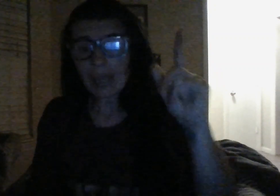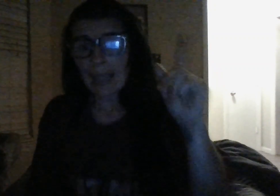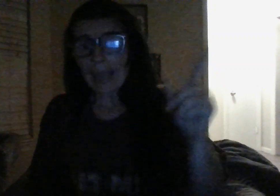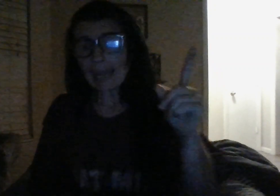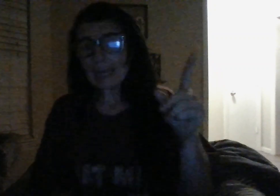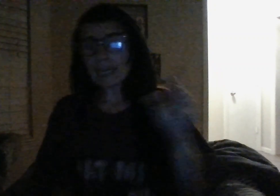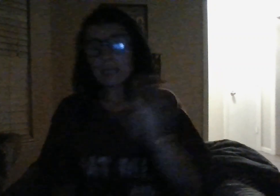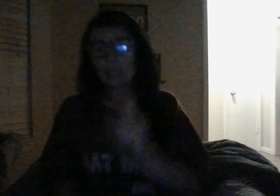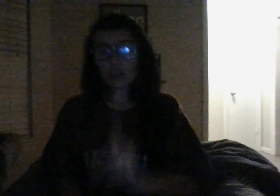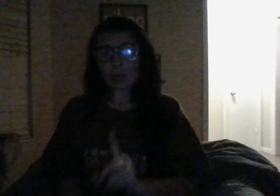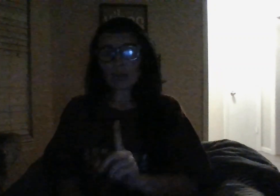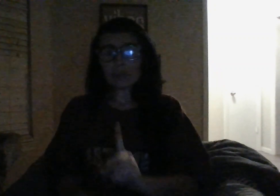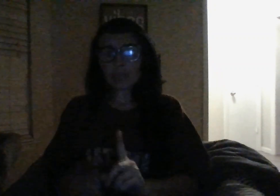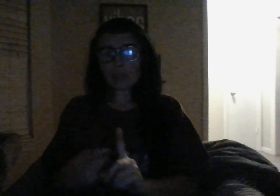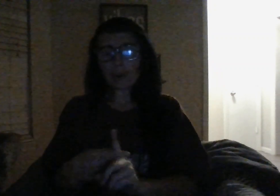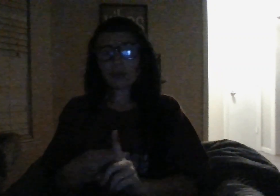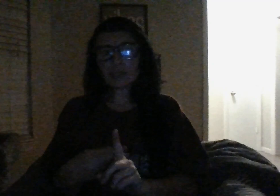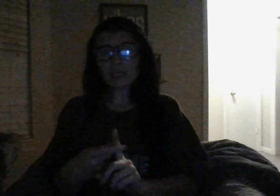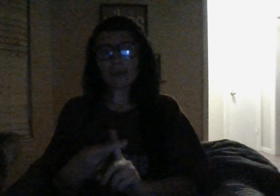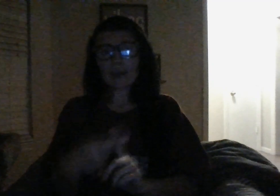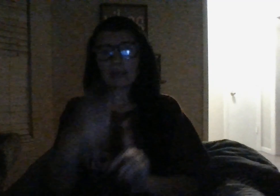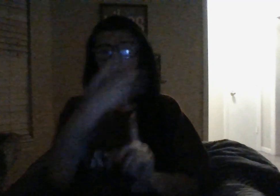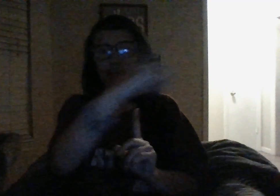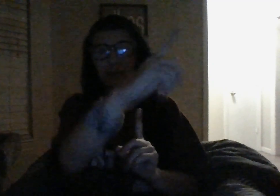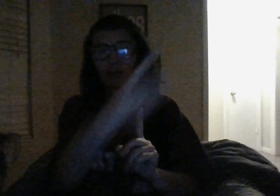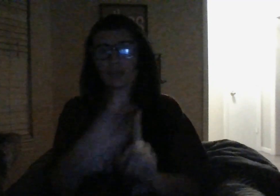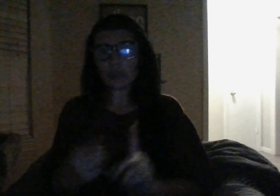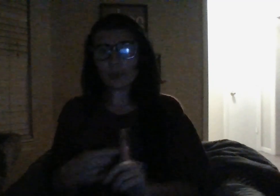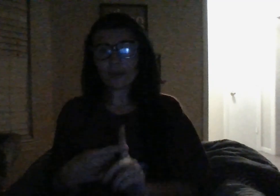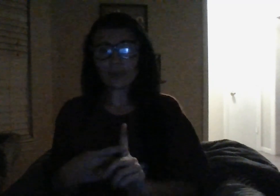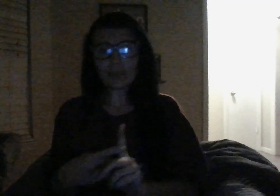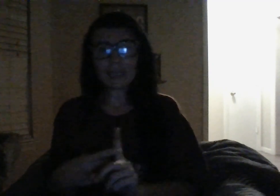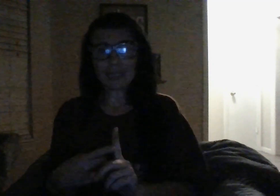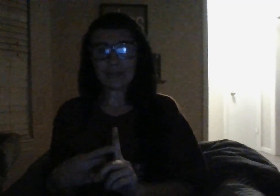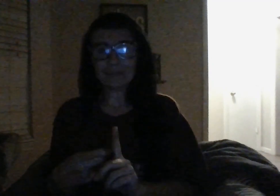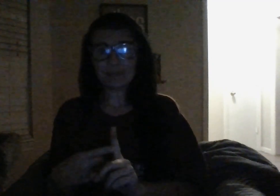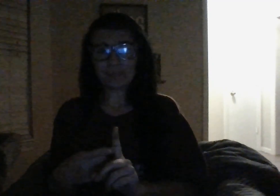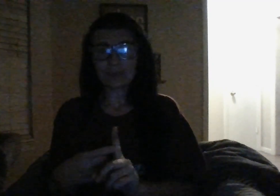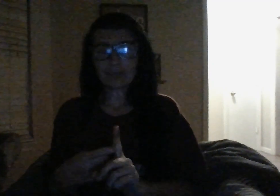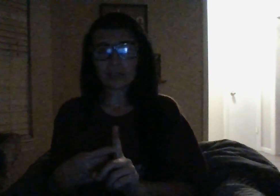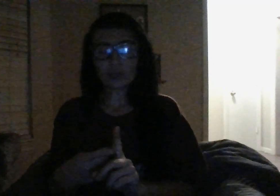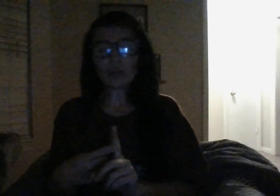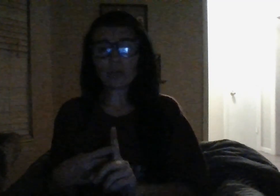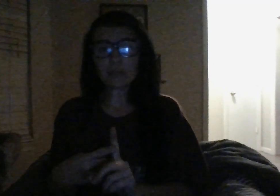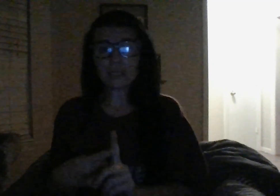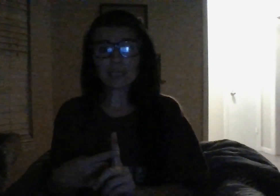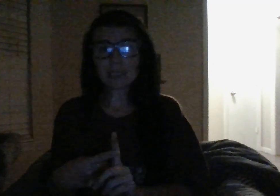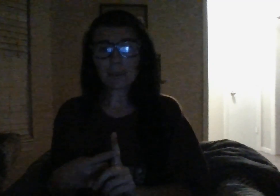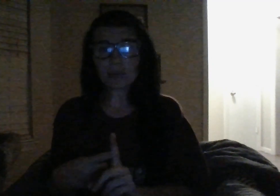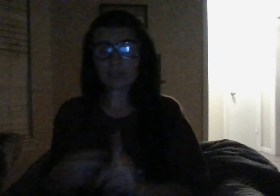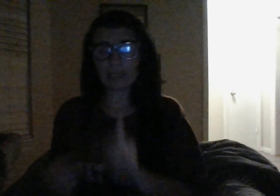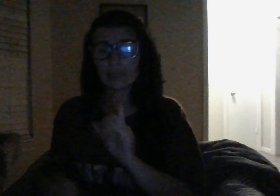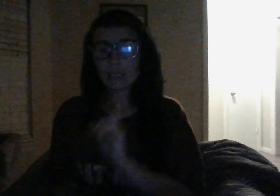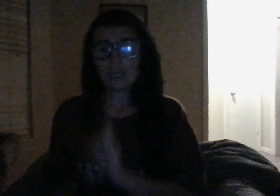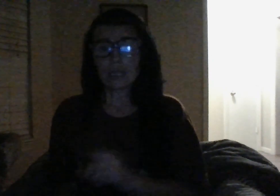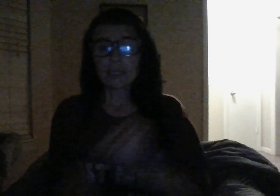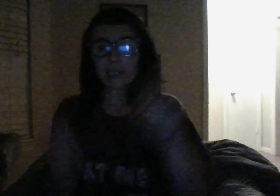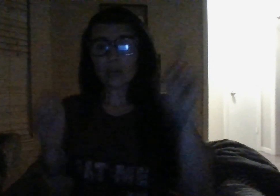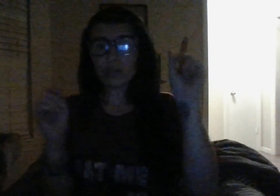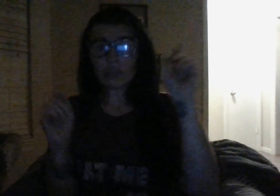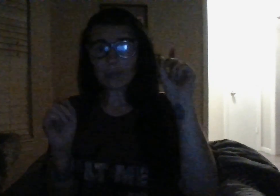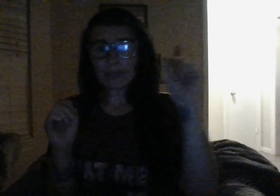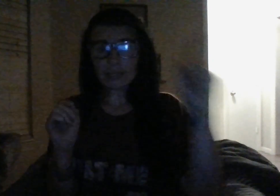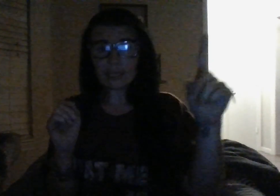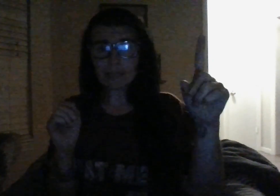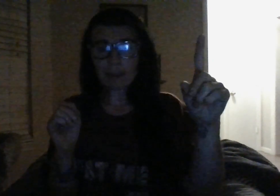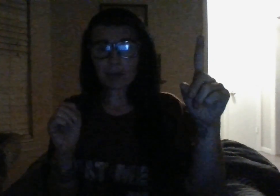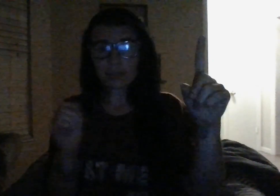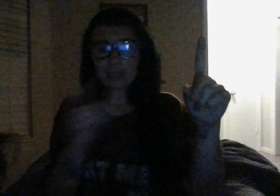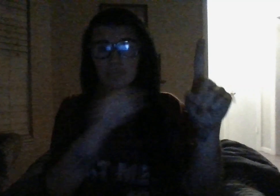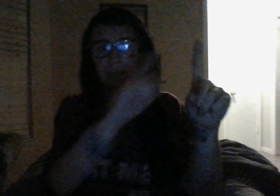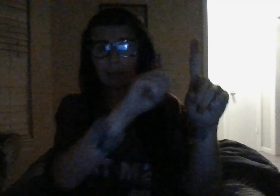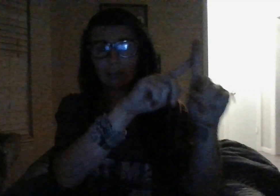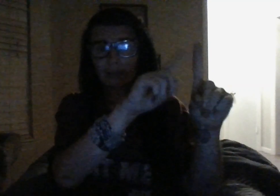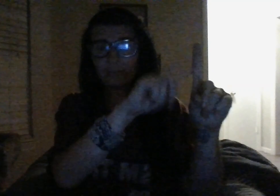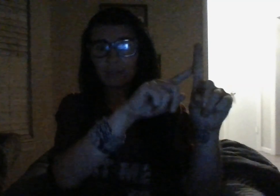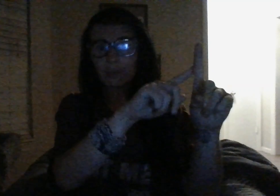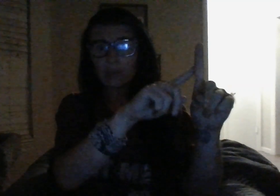and kudos to the person about to come tell you in the 3d kudos to this person so you can be this person the fem